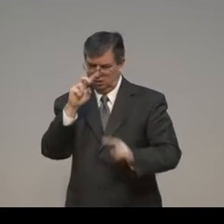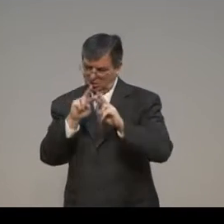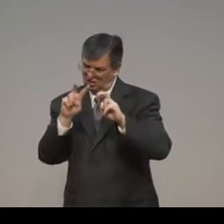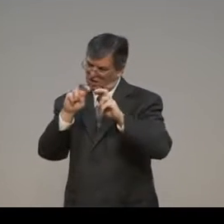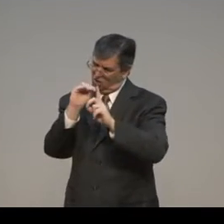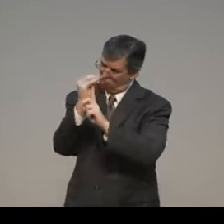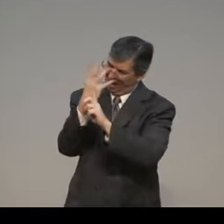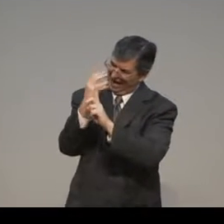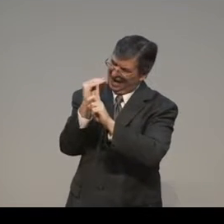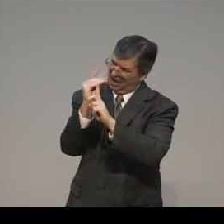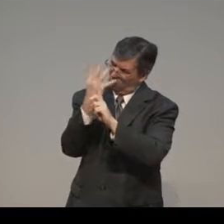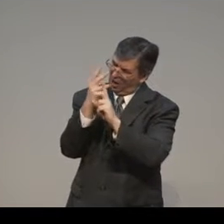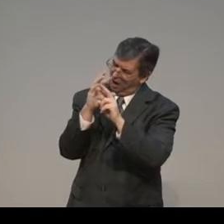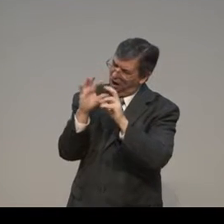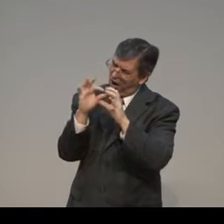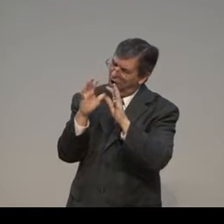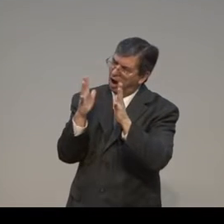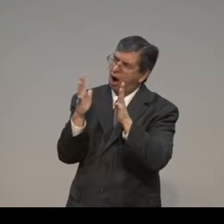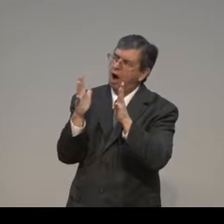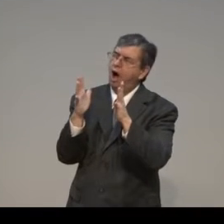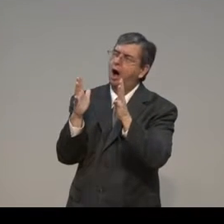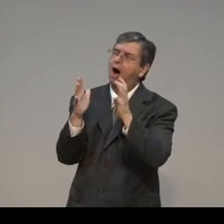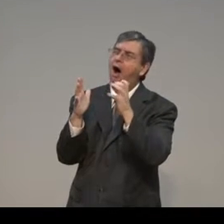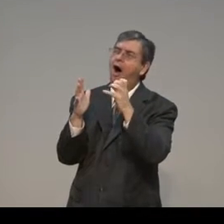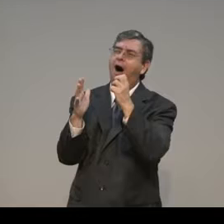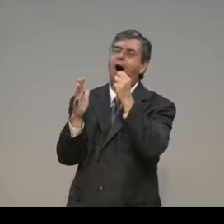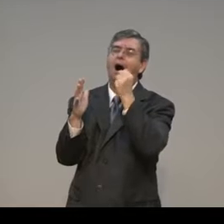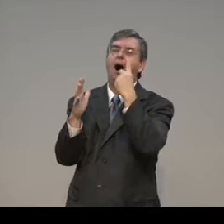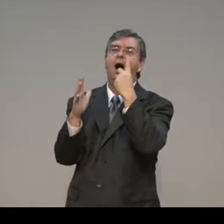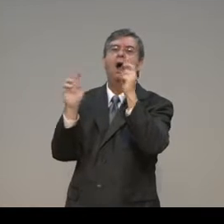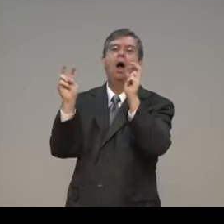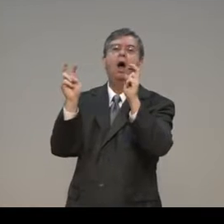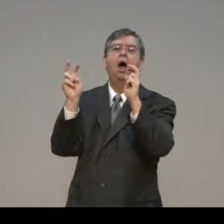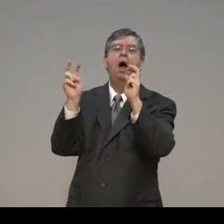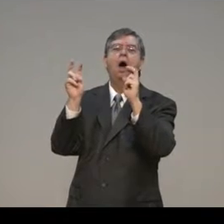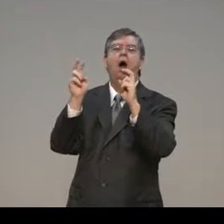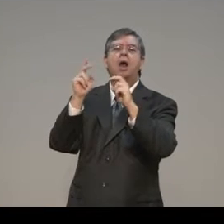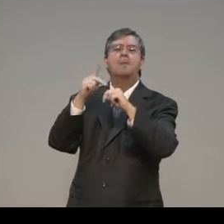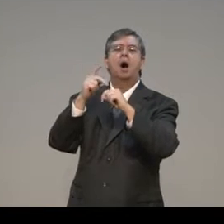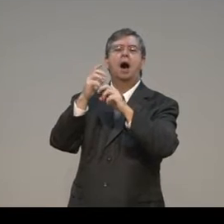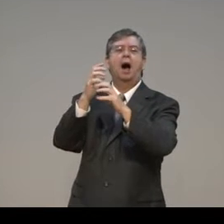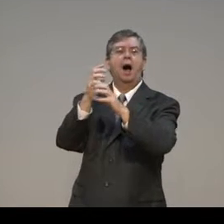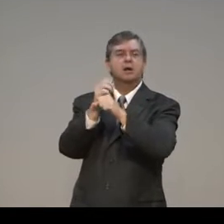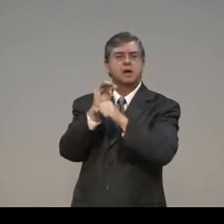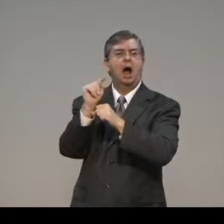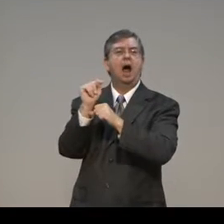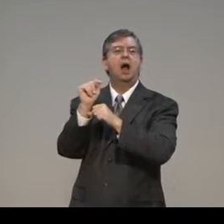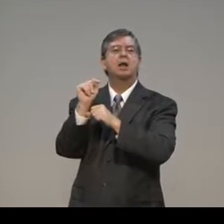about numerous things. because he would take this word grace, this embodiment of it, and would